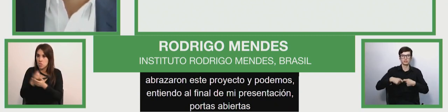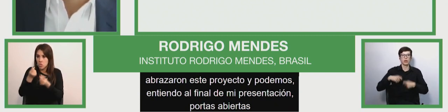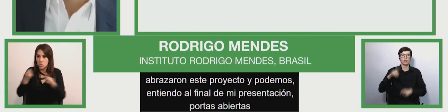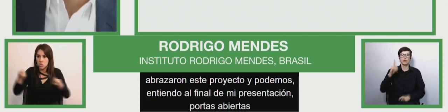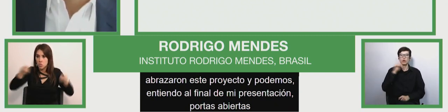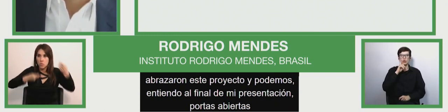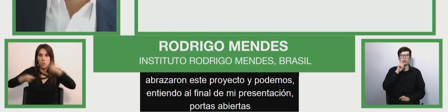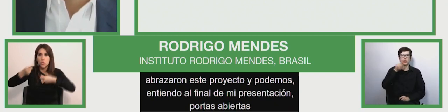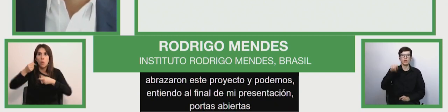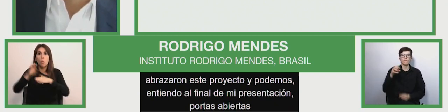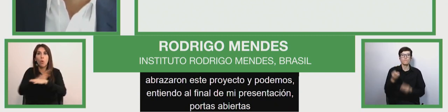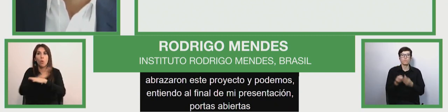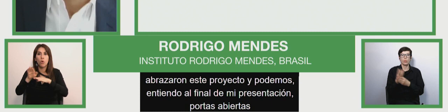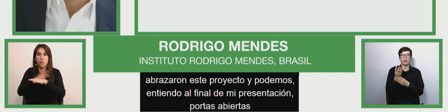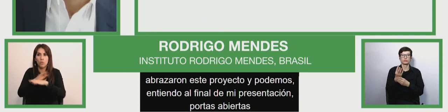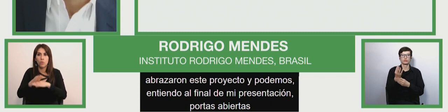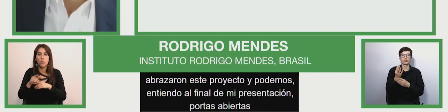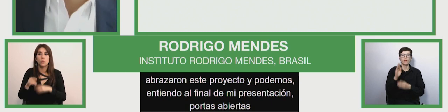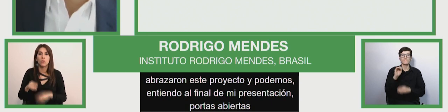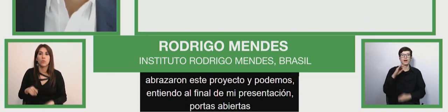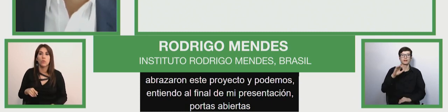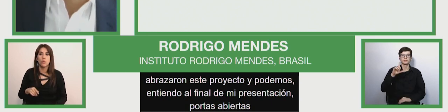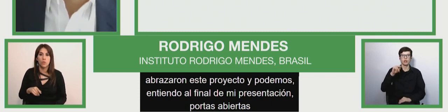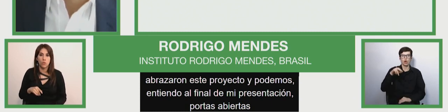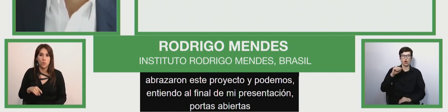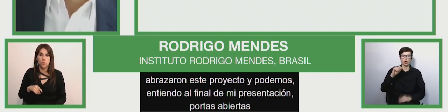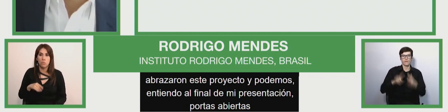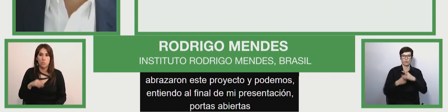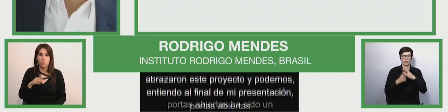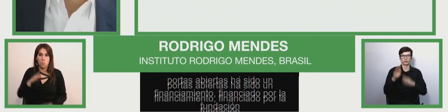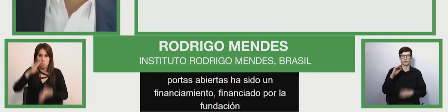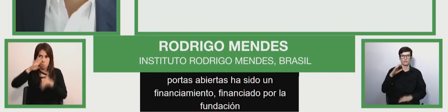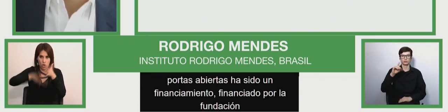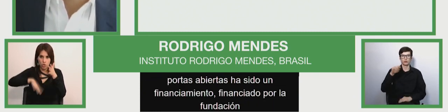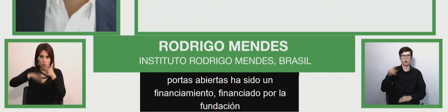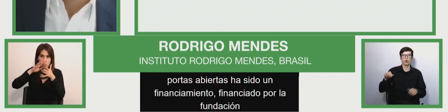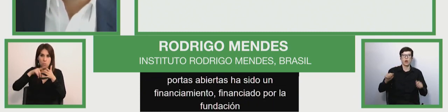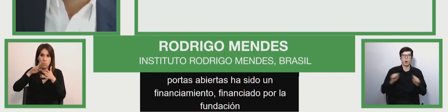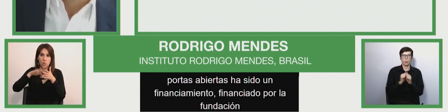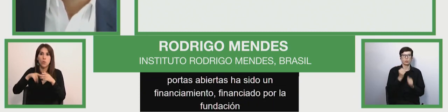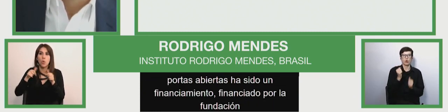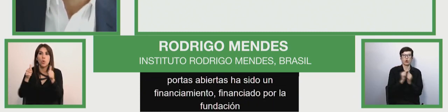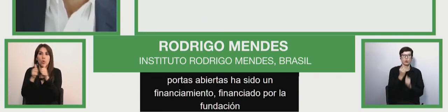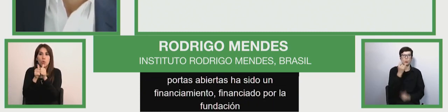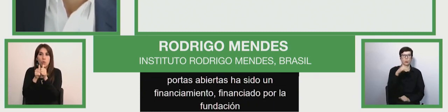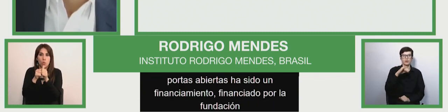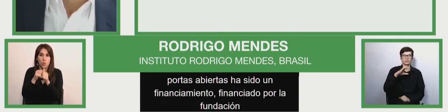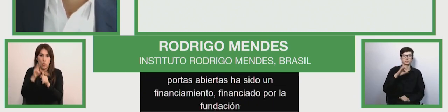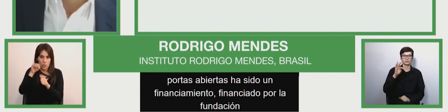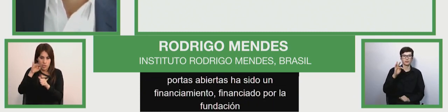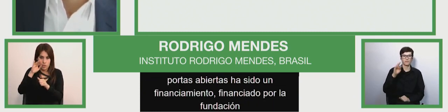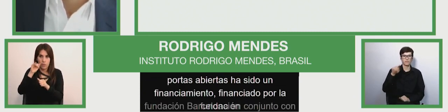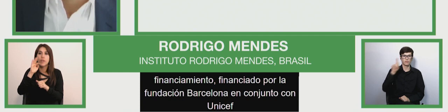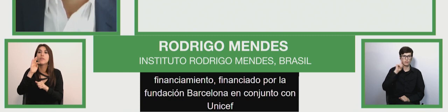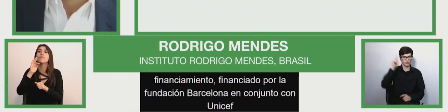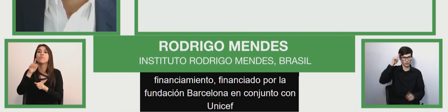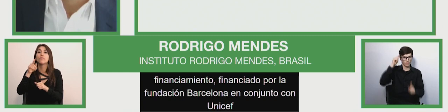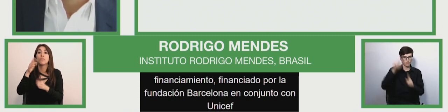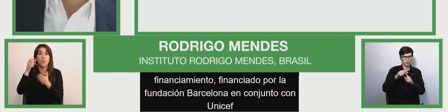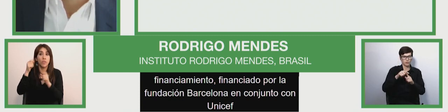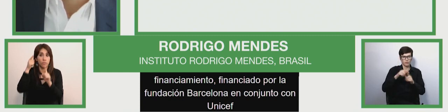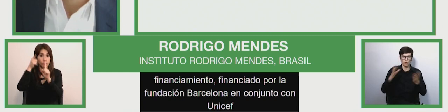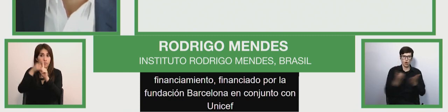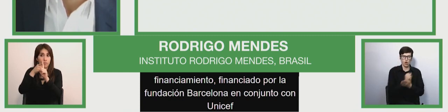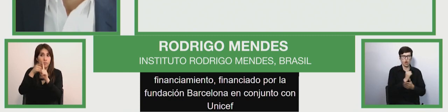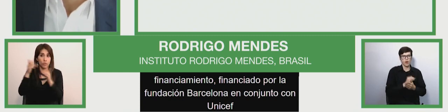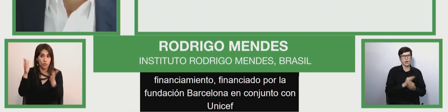the Open Doors to Inclusion has been funded by the Barcelona Foundation in